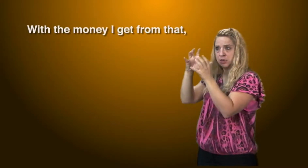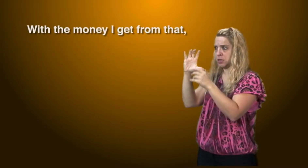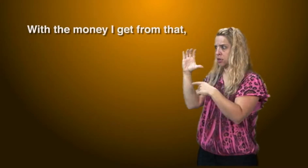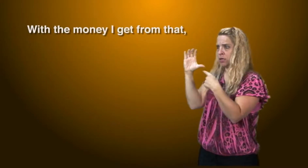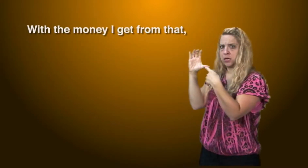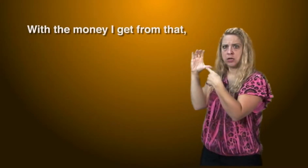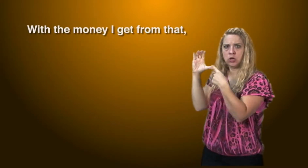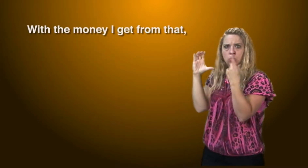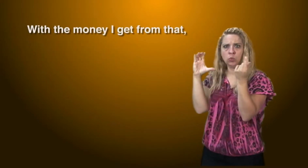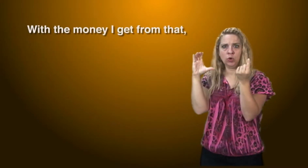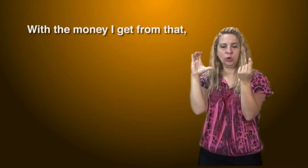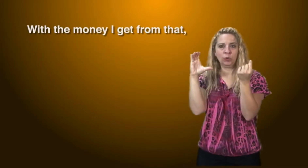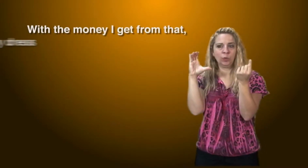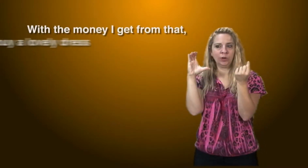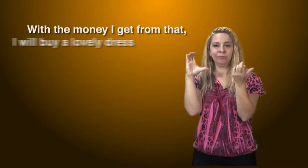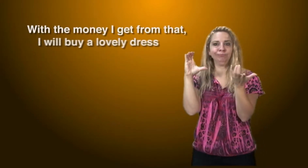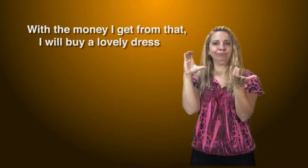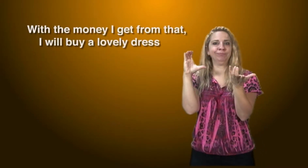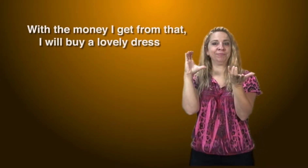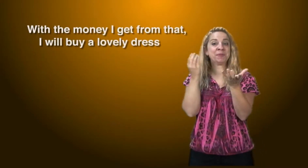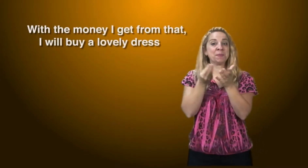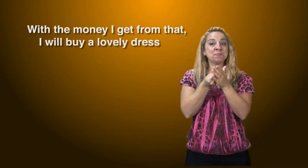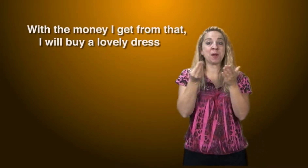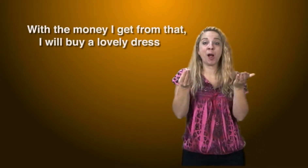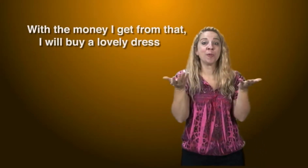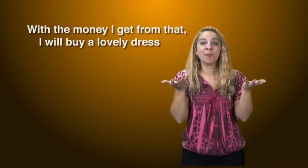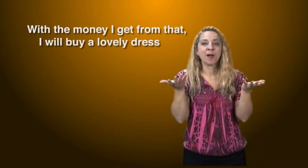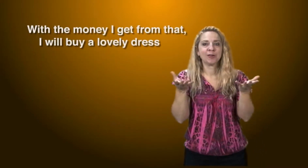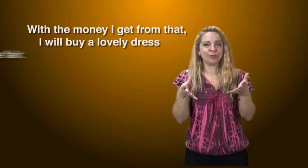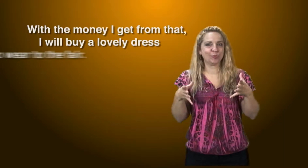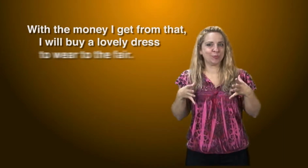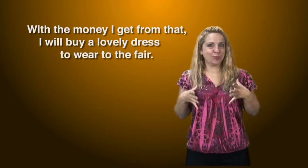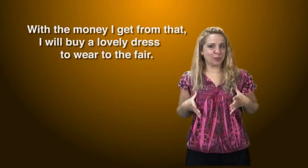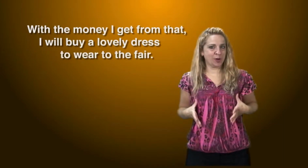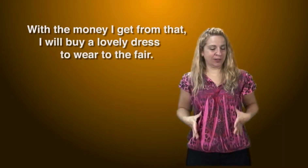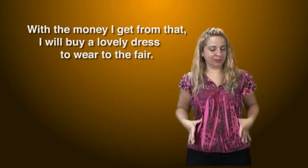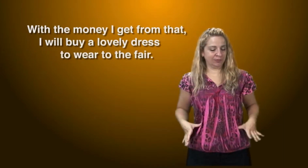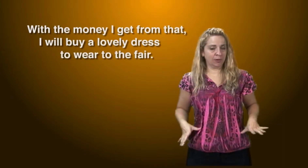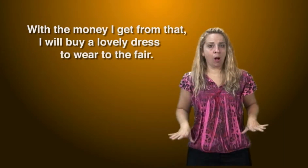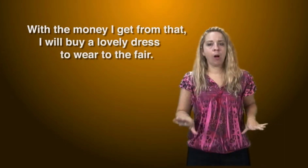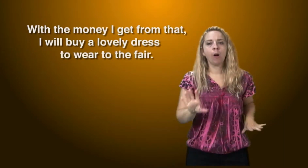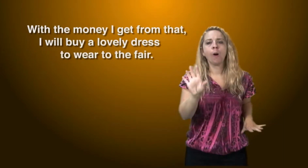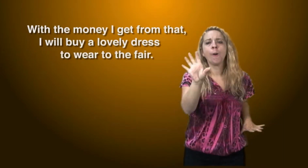With the money I get from that, I will buy a lovely dress to wear to the fair.